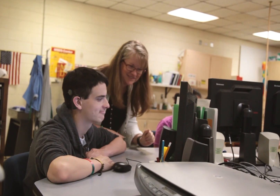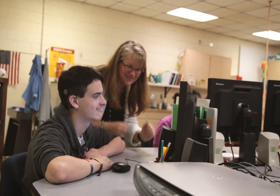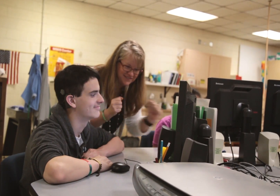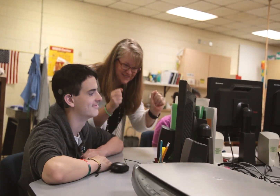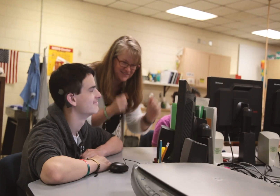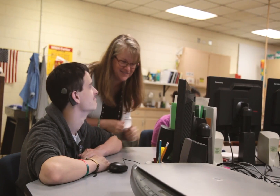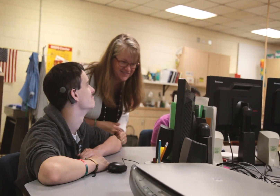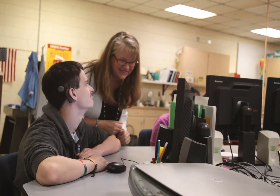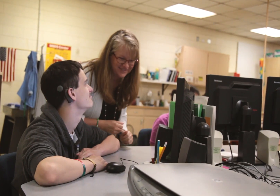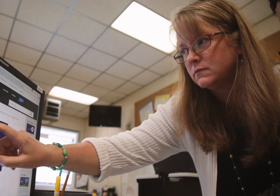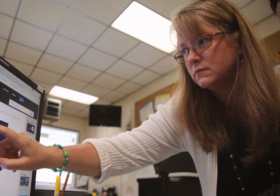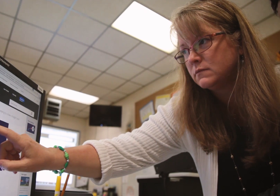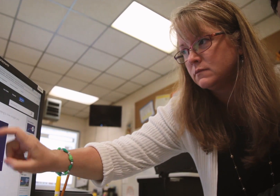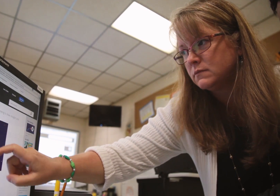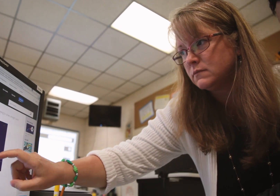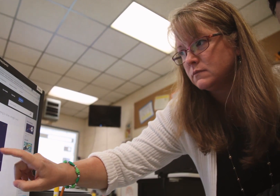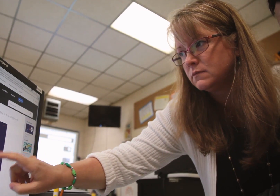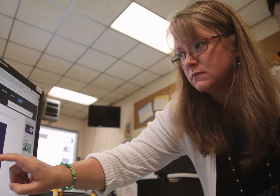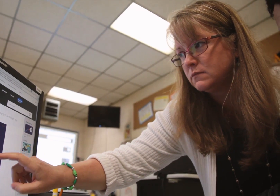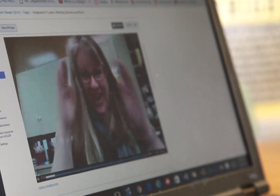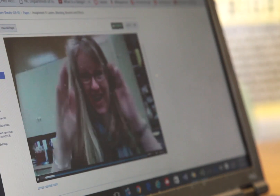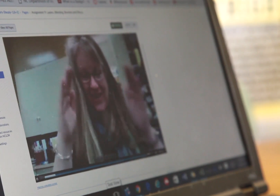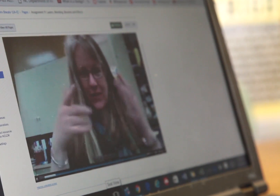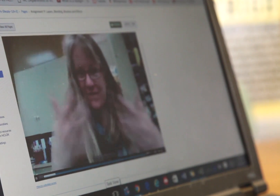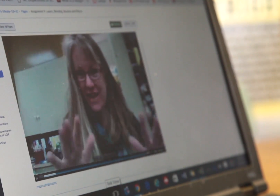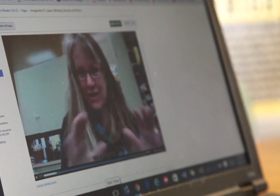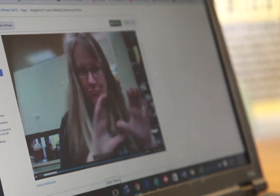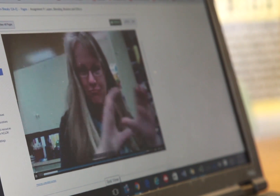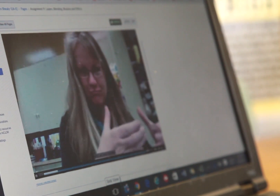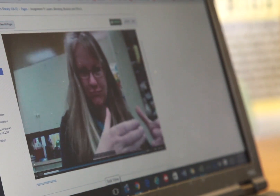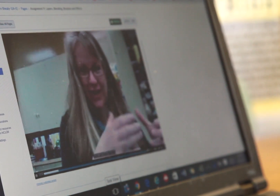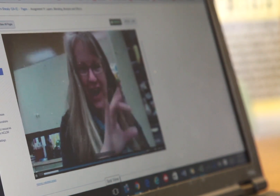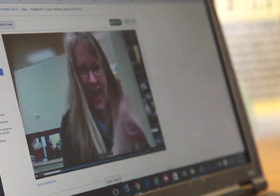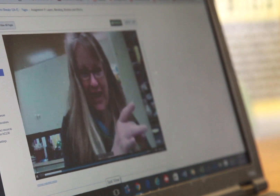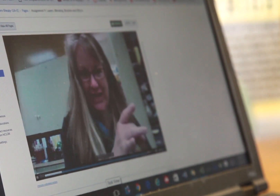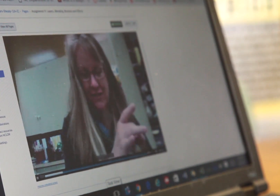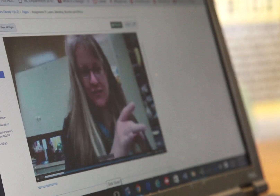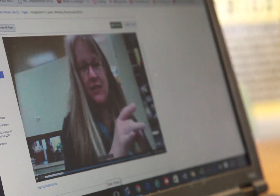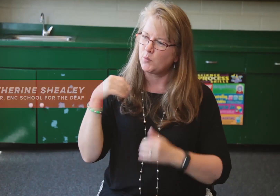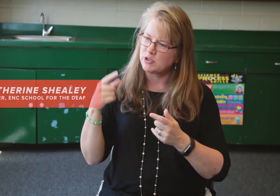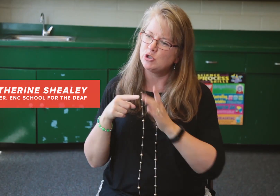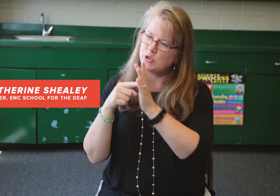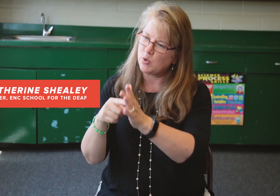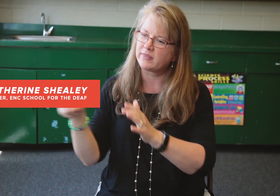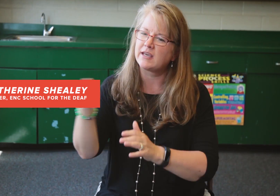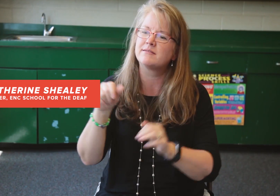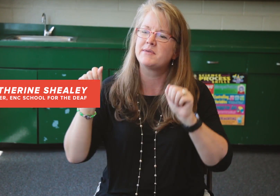I have a passion to work with the students because I'm deaf and the students are deaf. So I'm